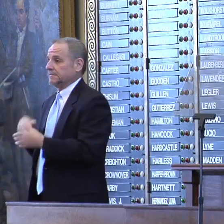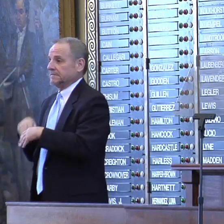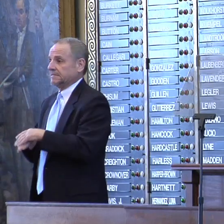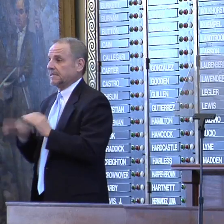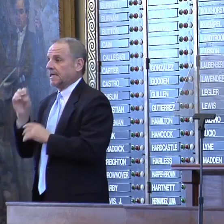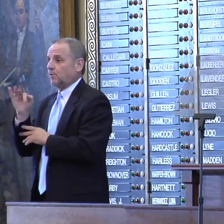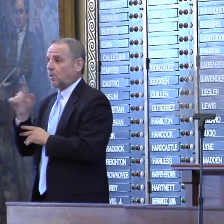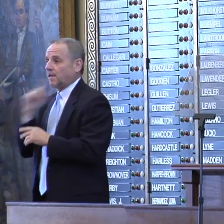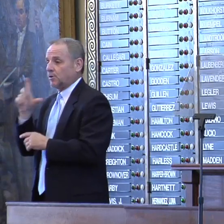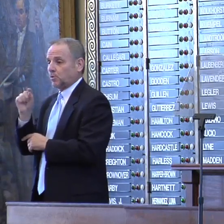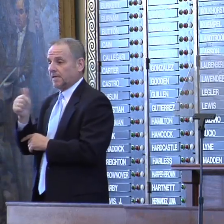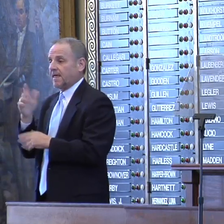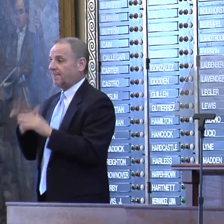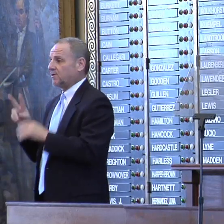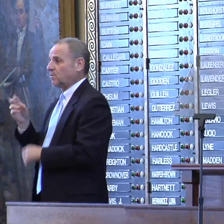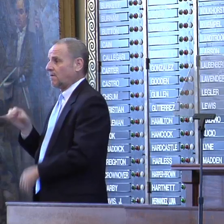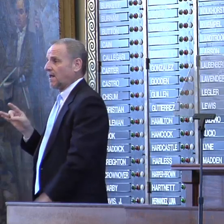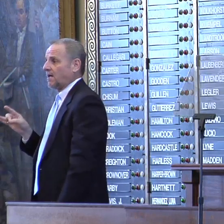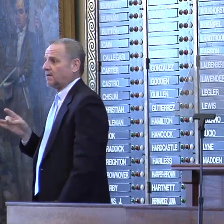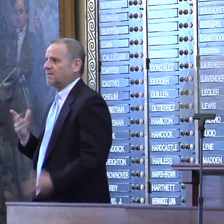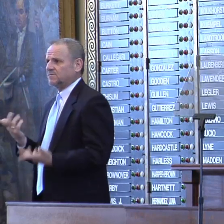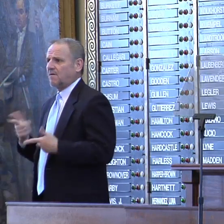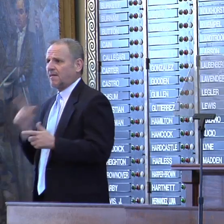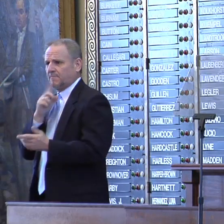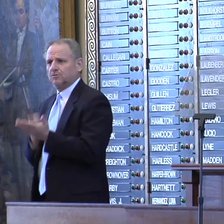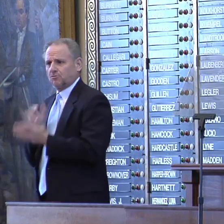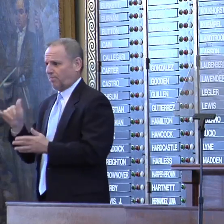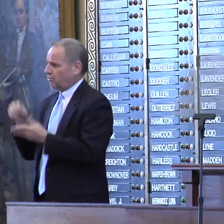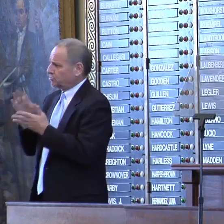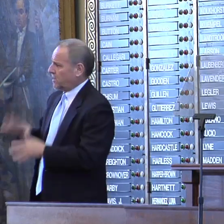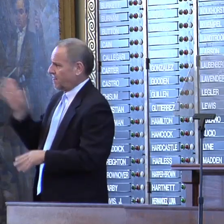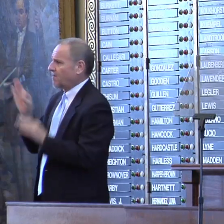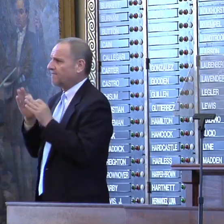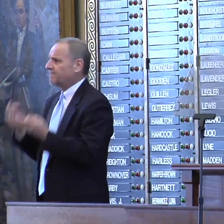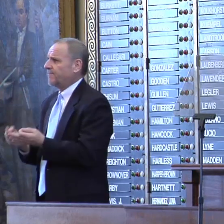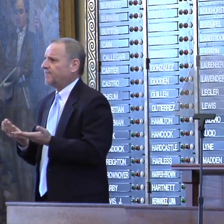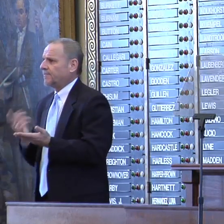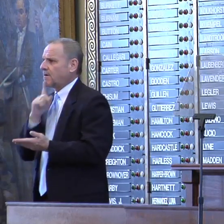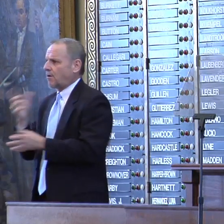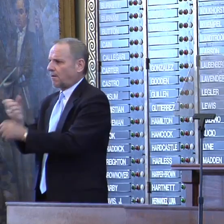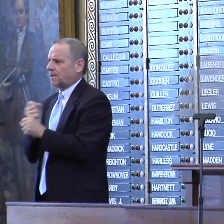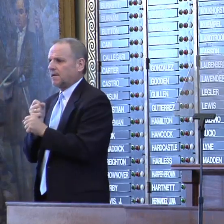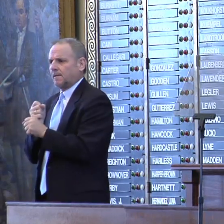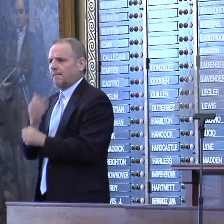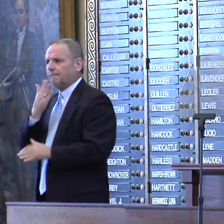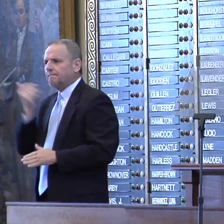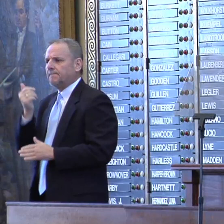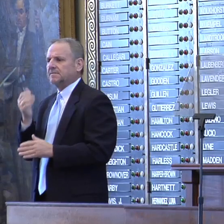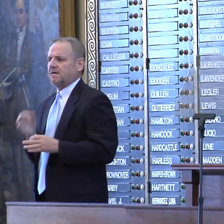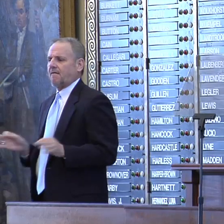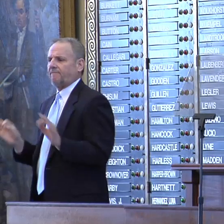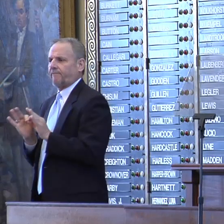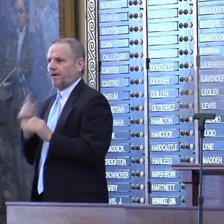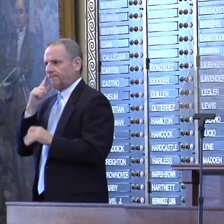2010 than they did in 2008. So let's be sure those students and their families are getting the best value